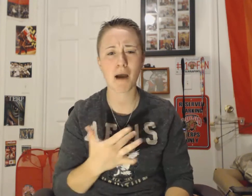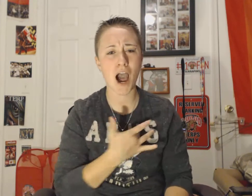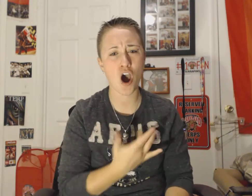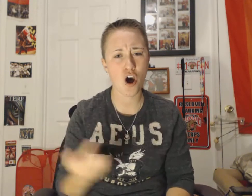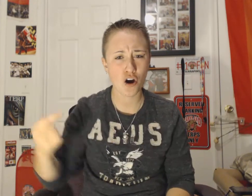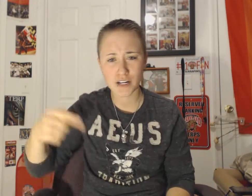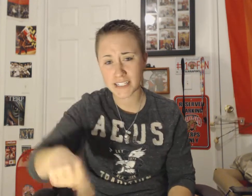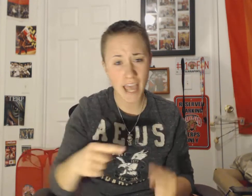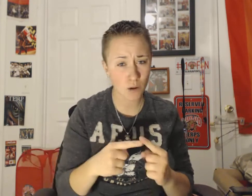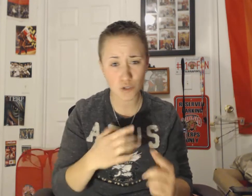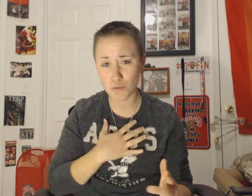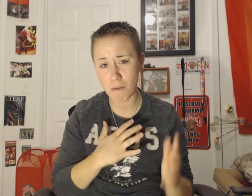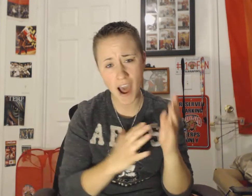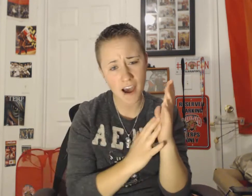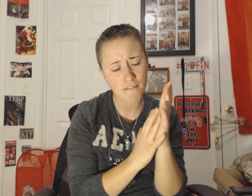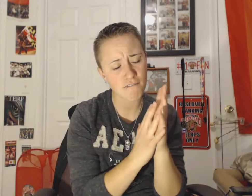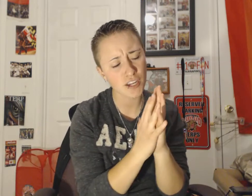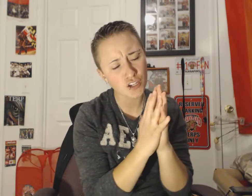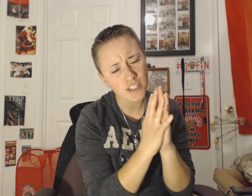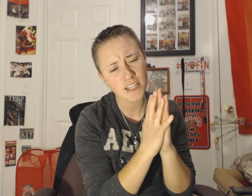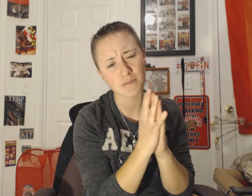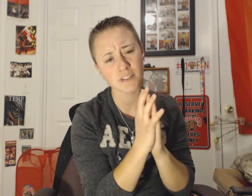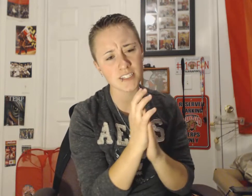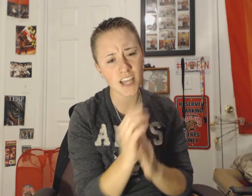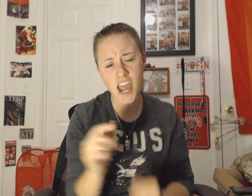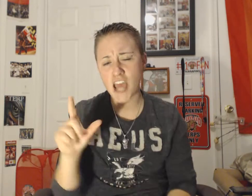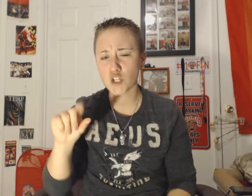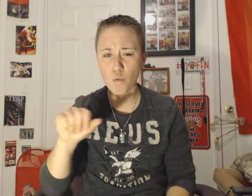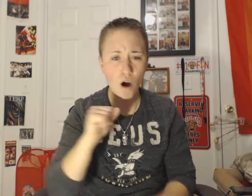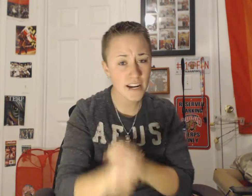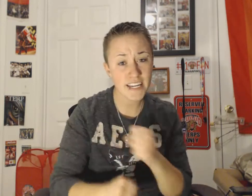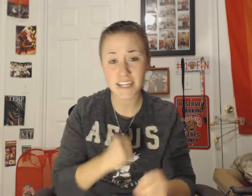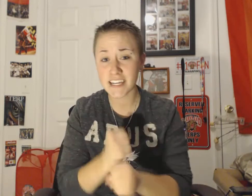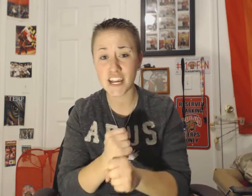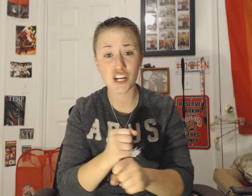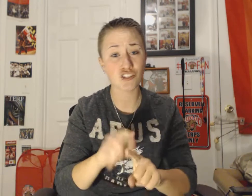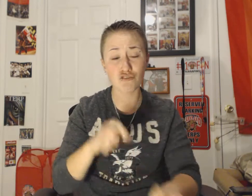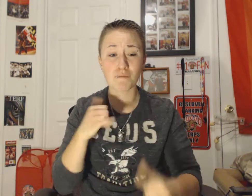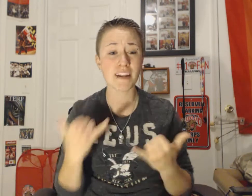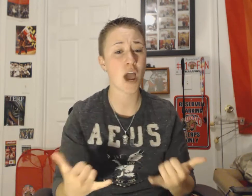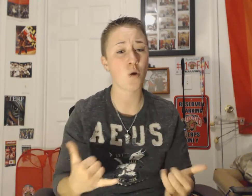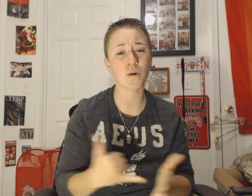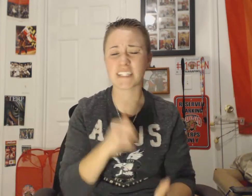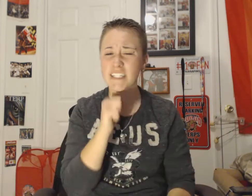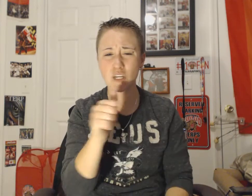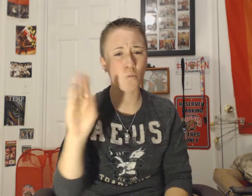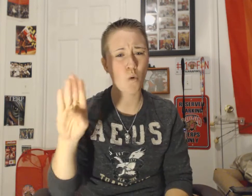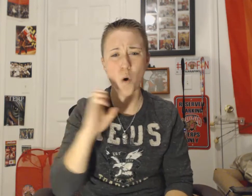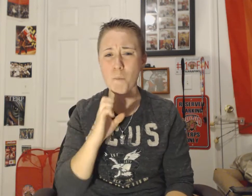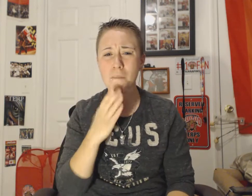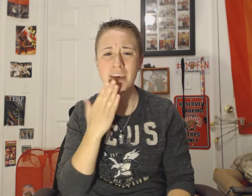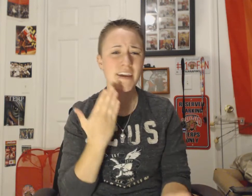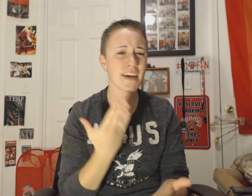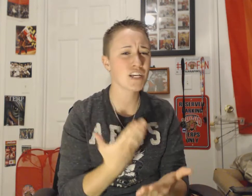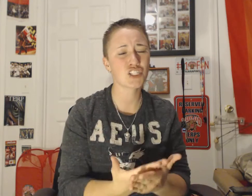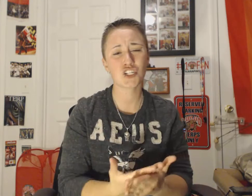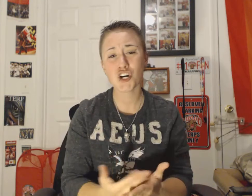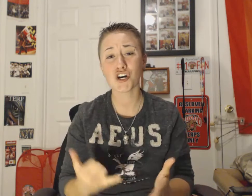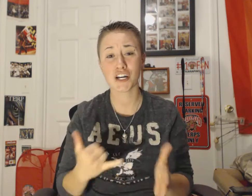my heart Down to my fingertips Twenty years from now It still won't be as good